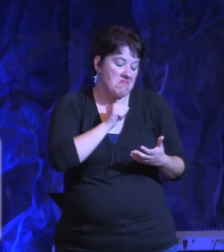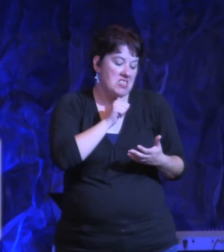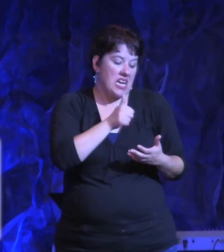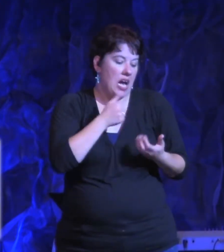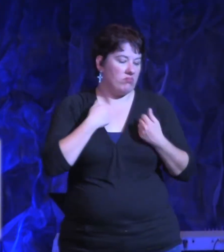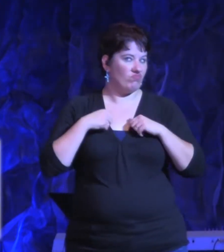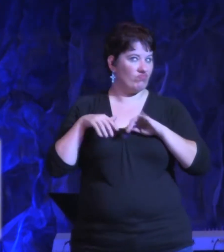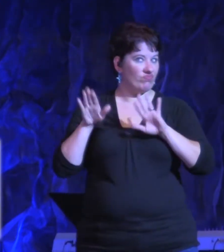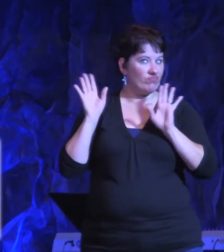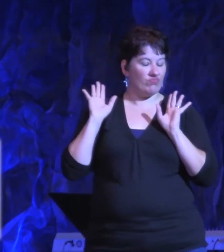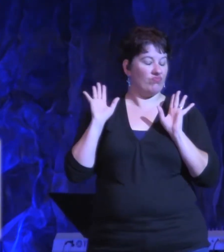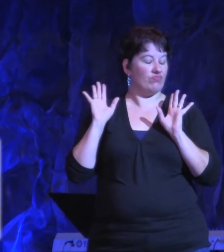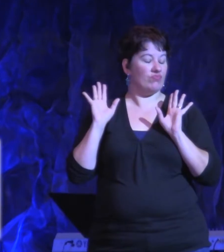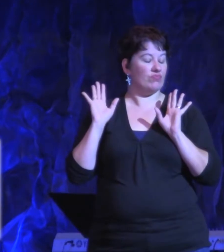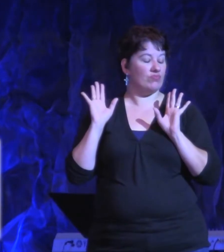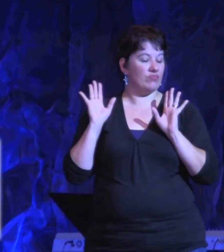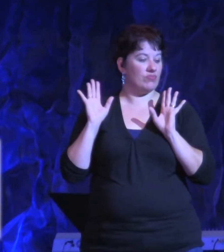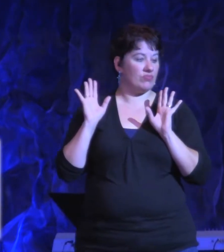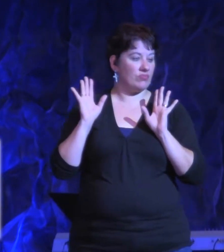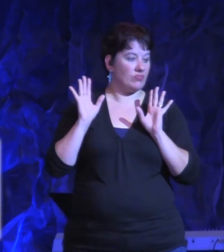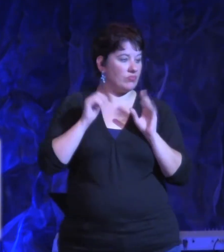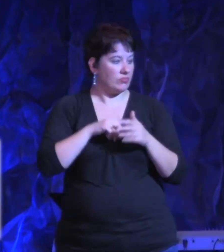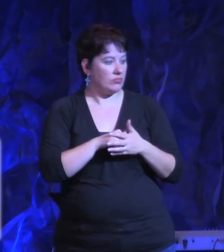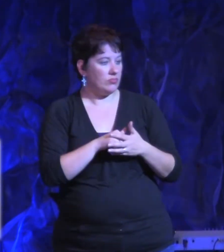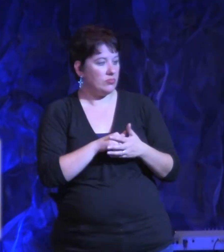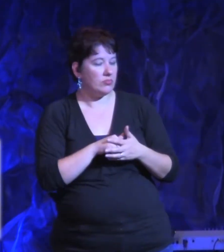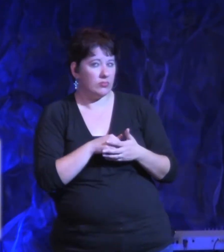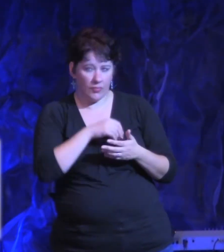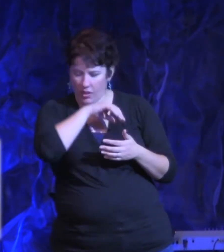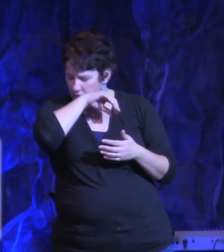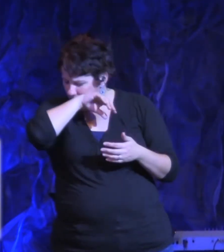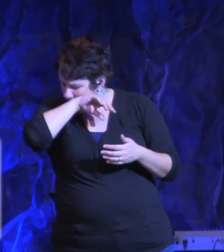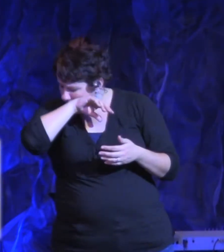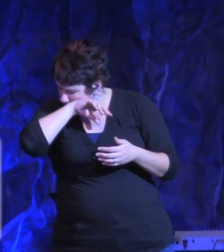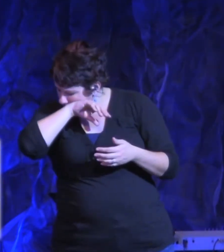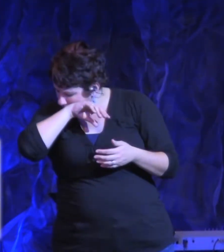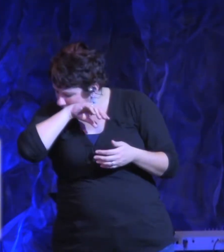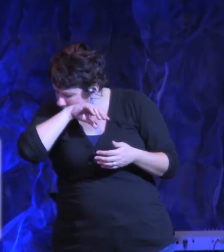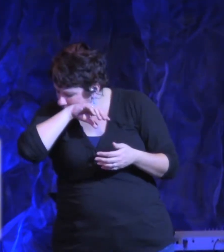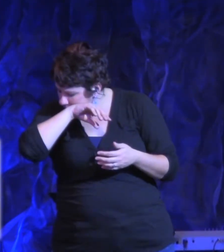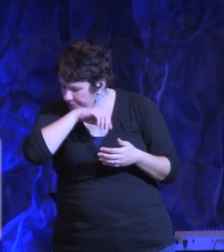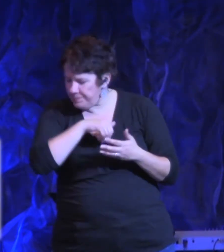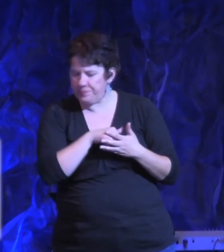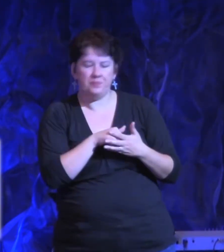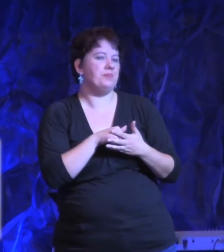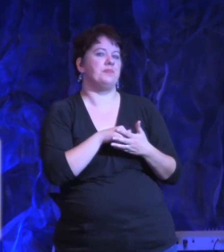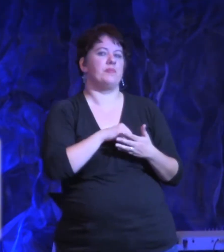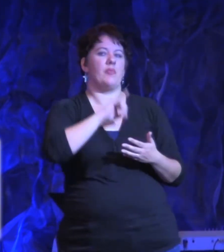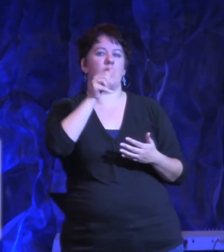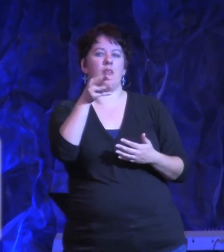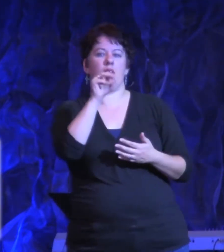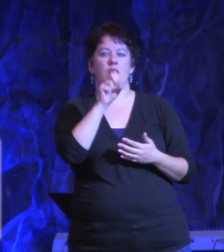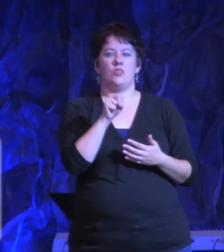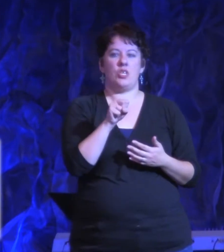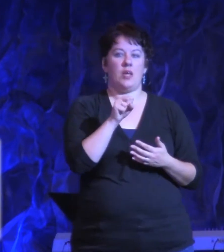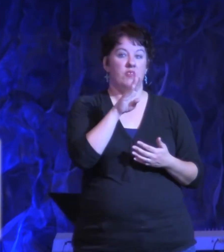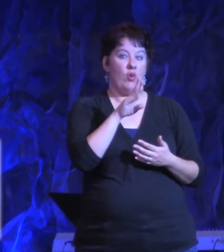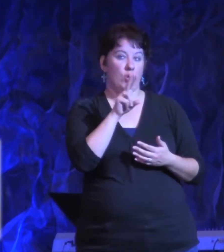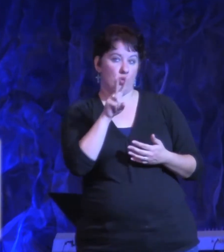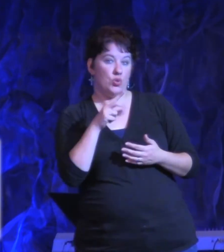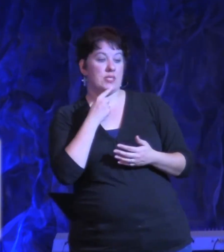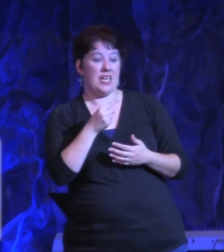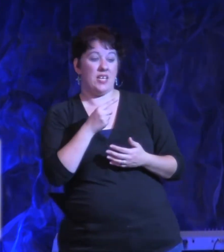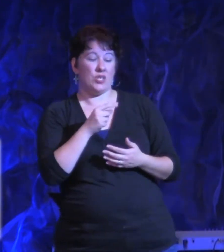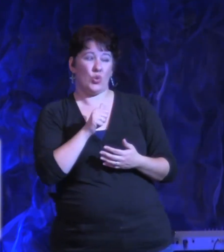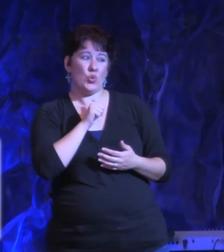breakthrough because they never ask God for it. And that's what James 4.2 says, you do not have because you do not ask. But some